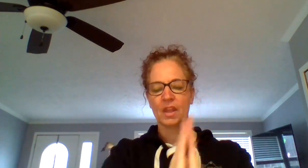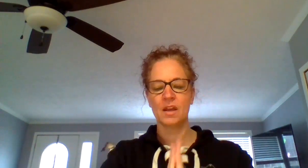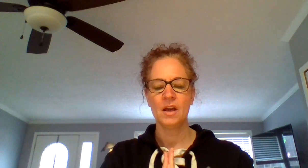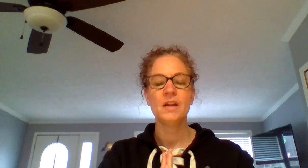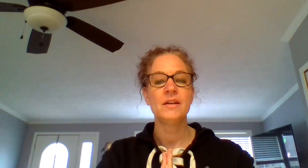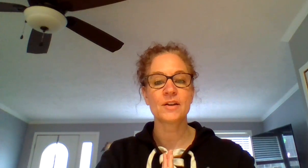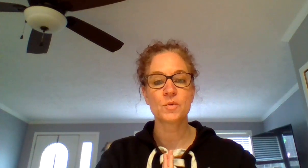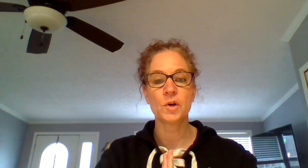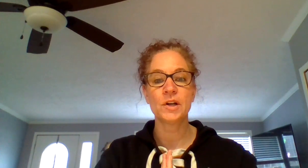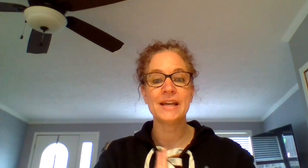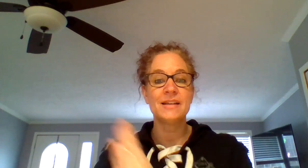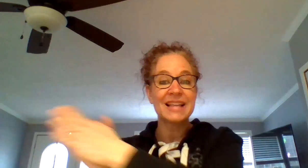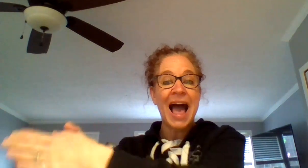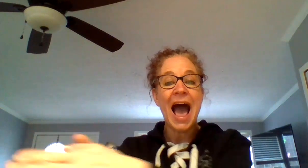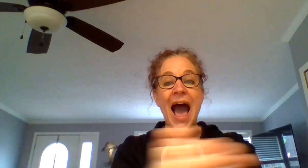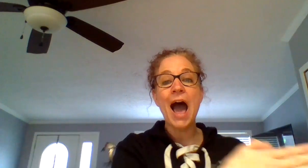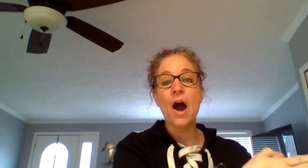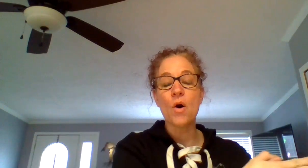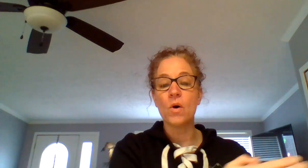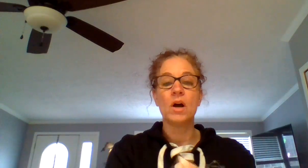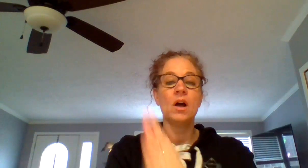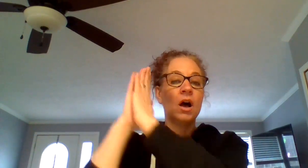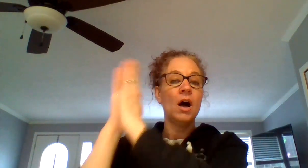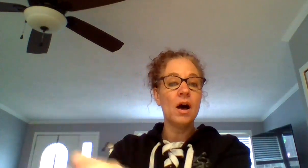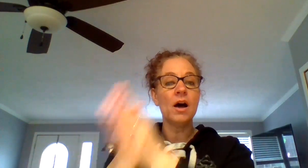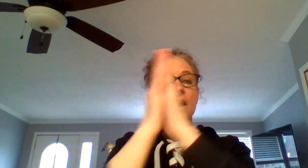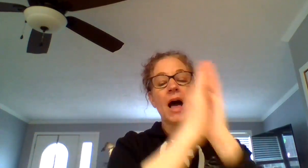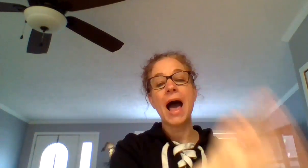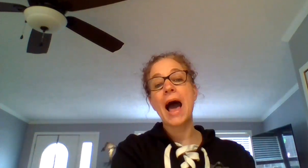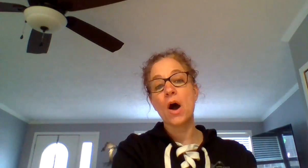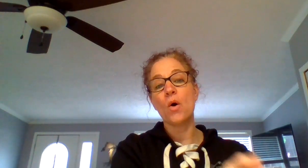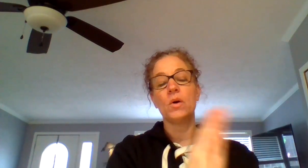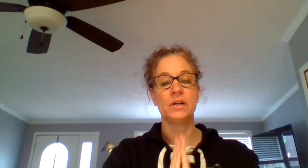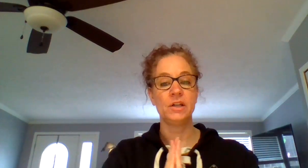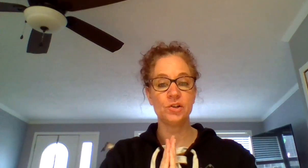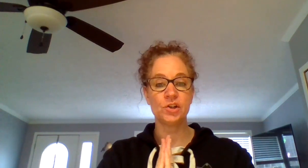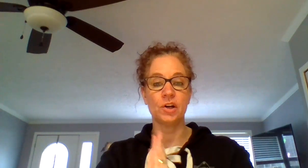Next word is how. H, ow. Your turn.